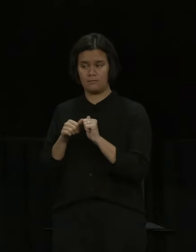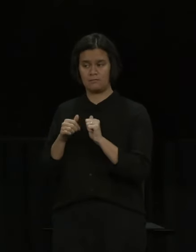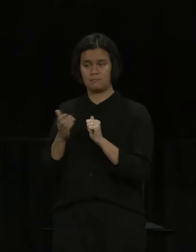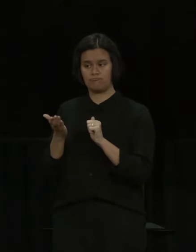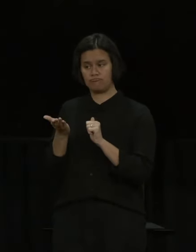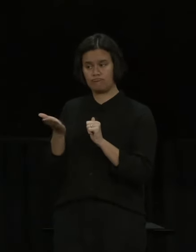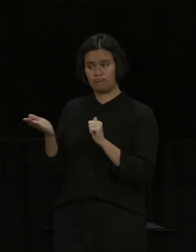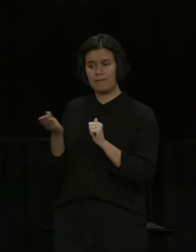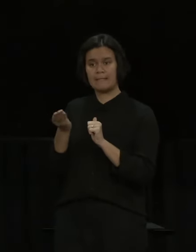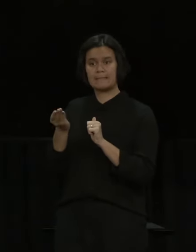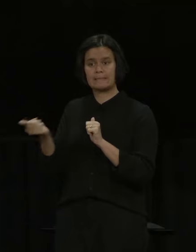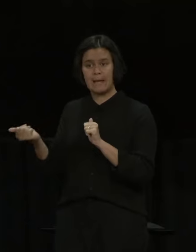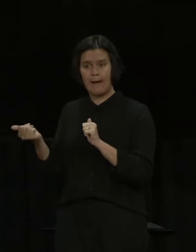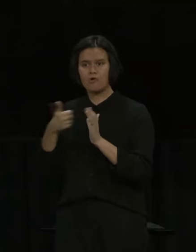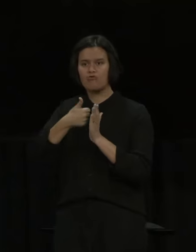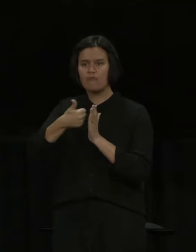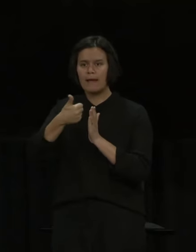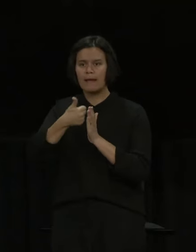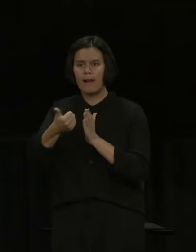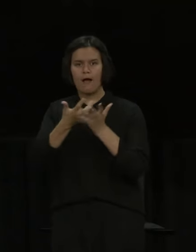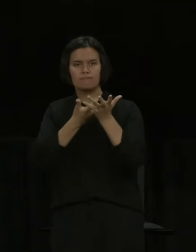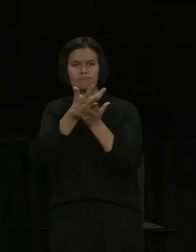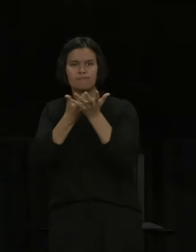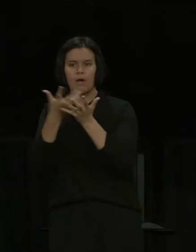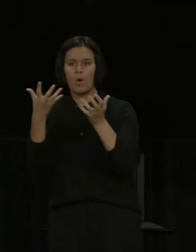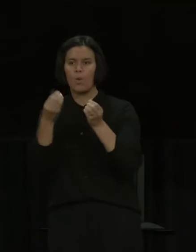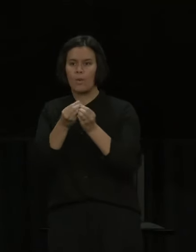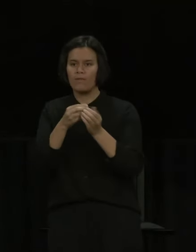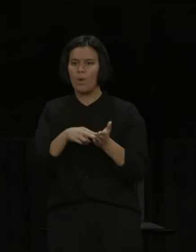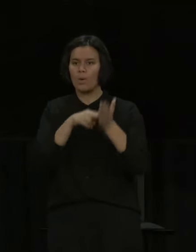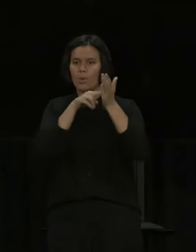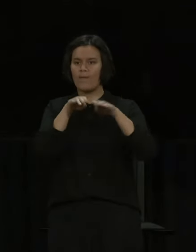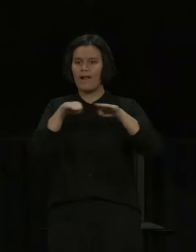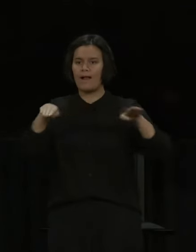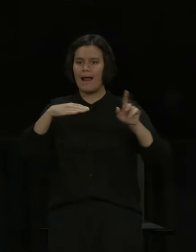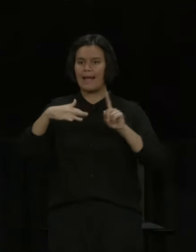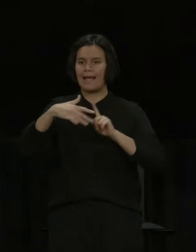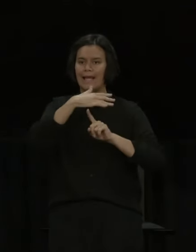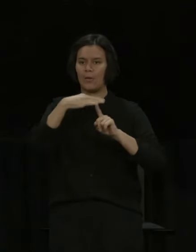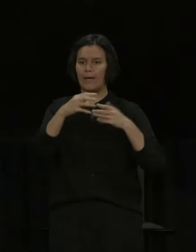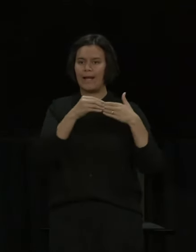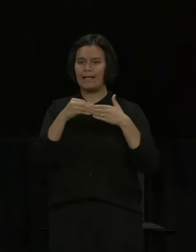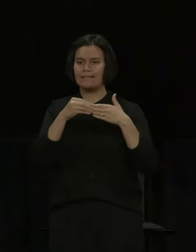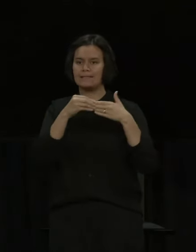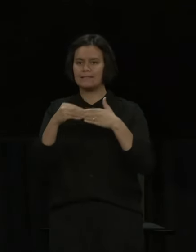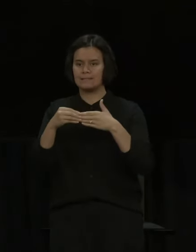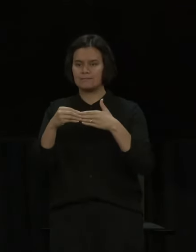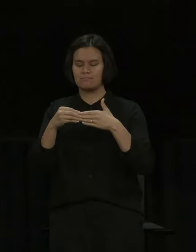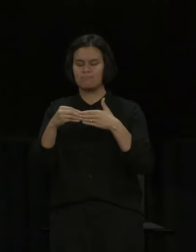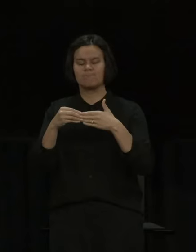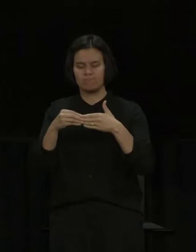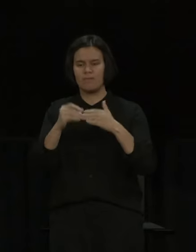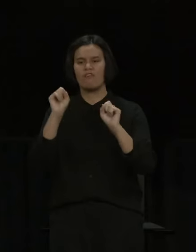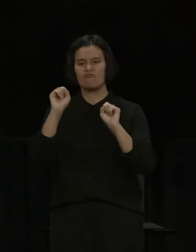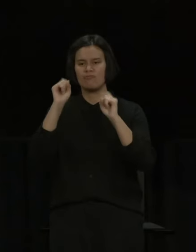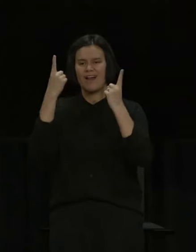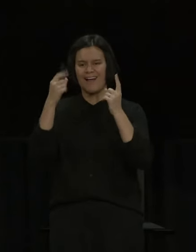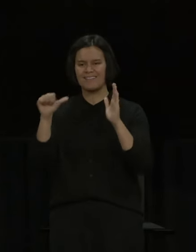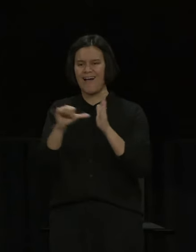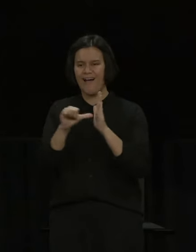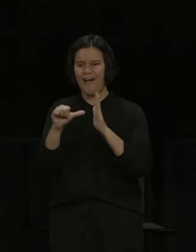indicate that there is a degree of realism amongst IWI leaders about the scale of the challenge that they have ahead of them to get those vaccination rates up.